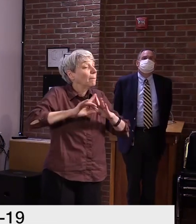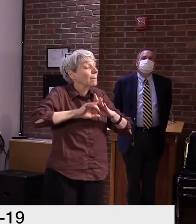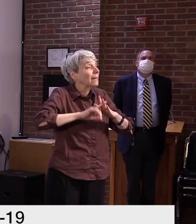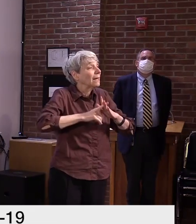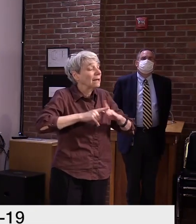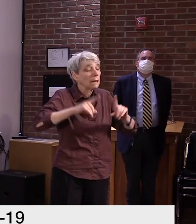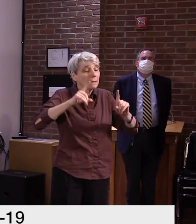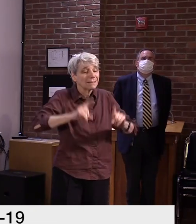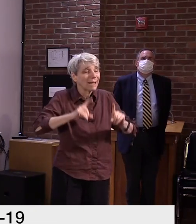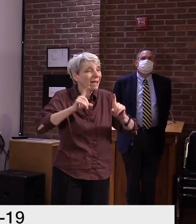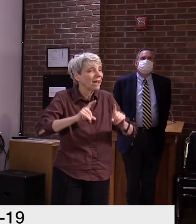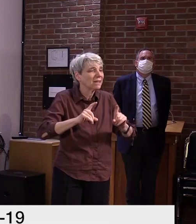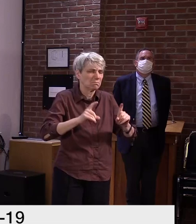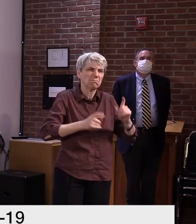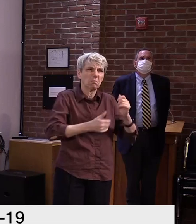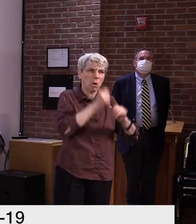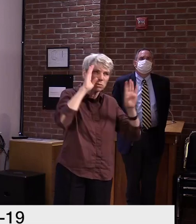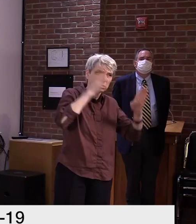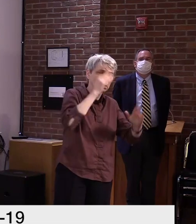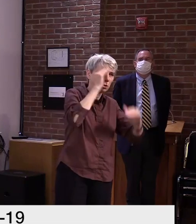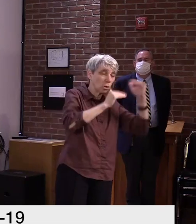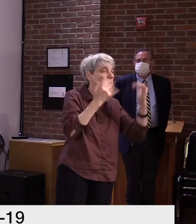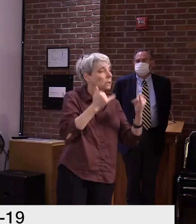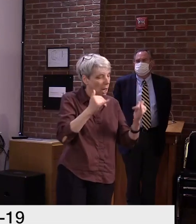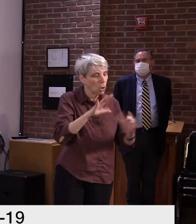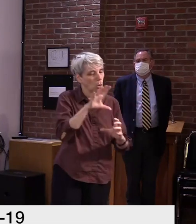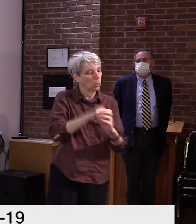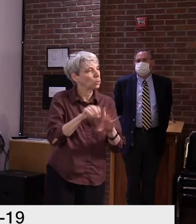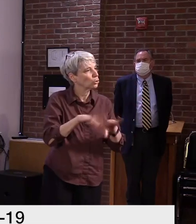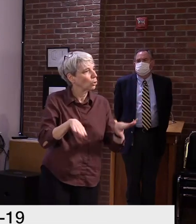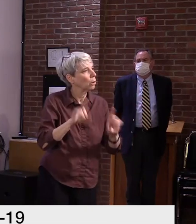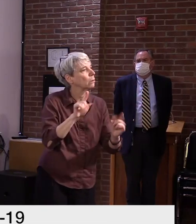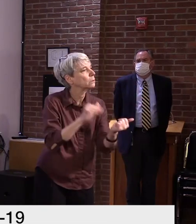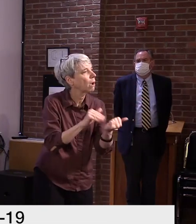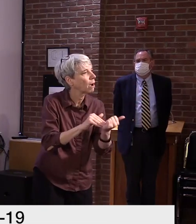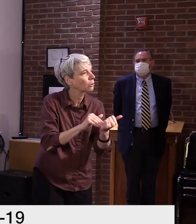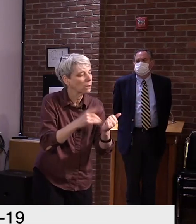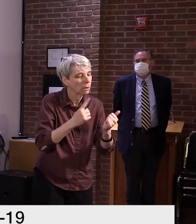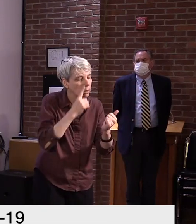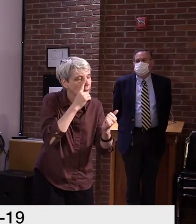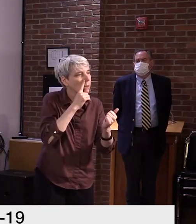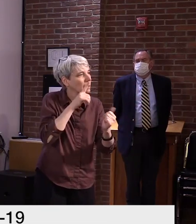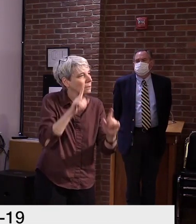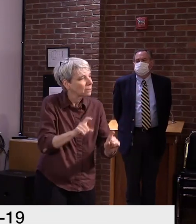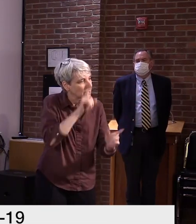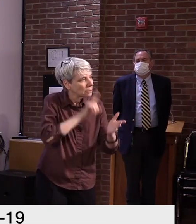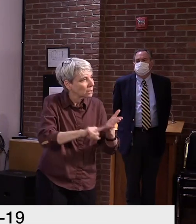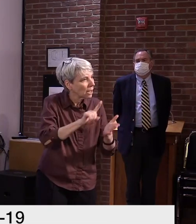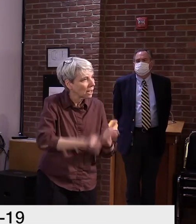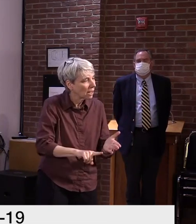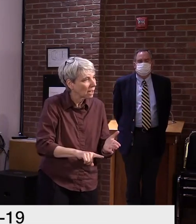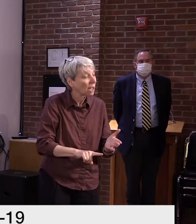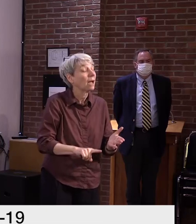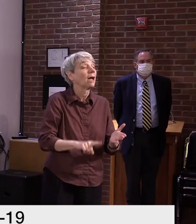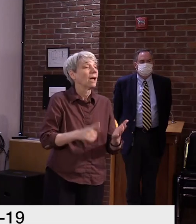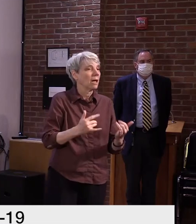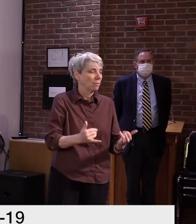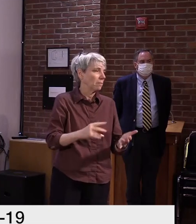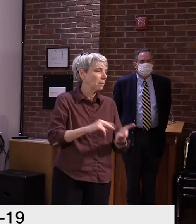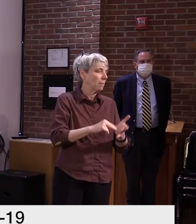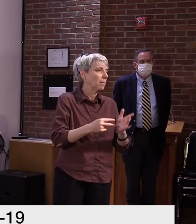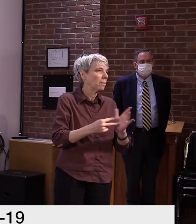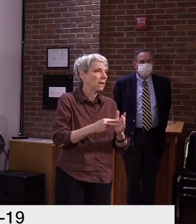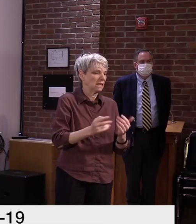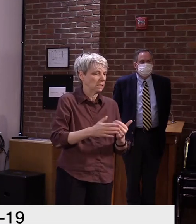their medical homes, and it's more acceptable to young people because we have nasal swab testing available